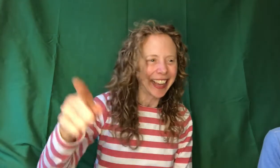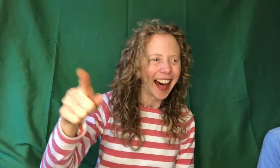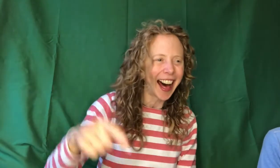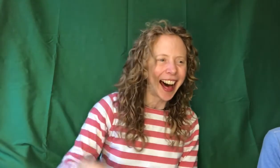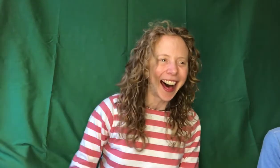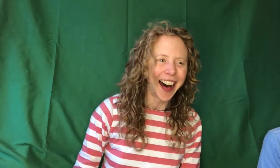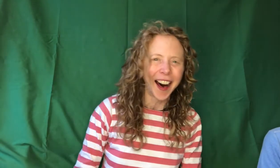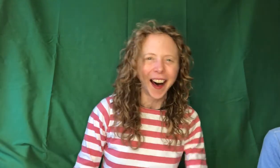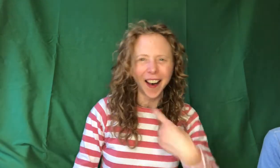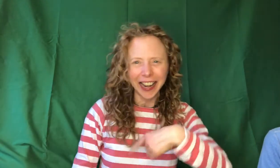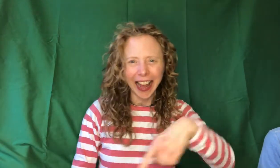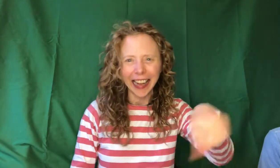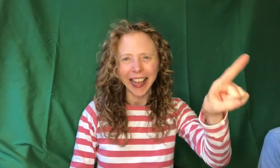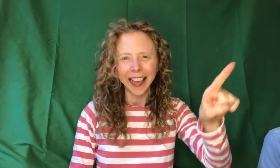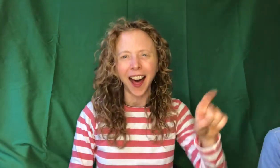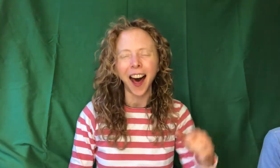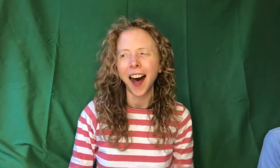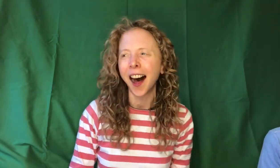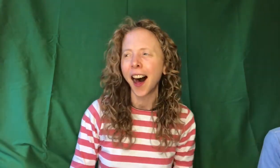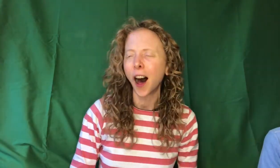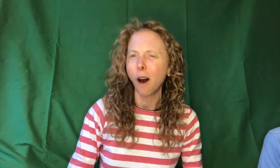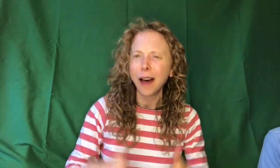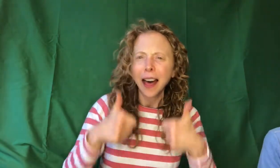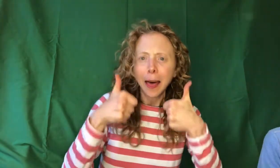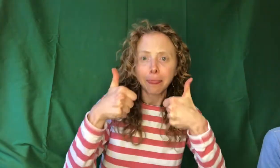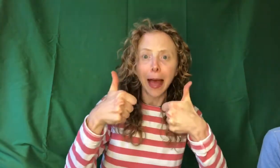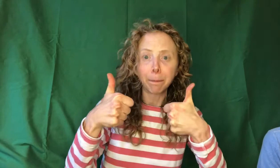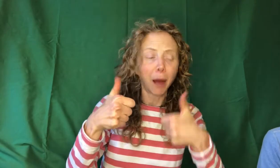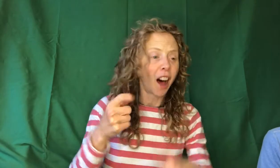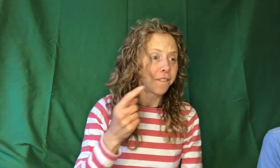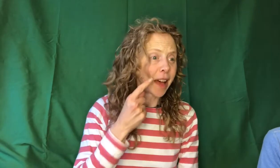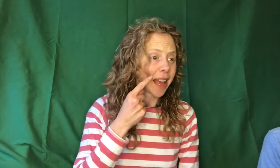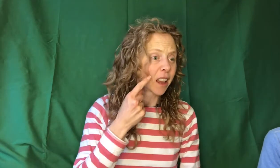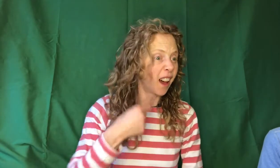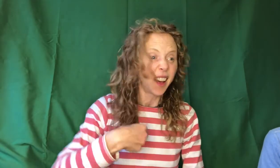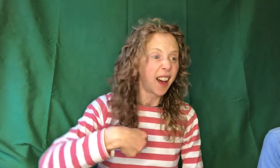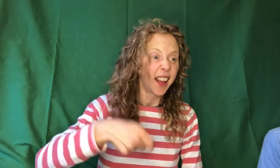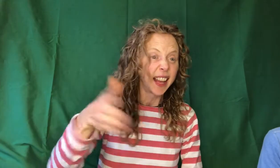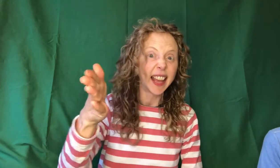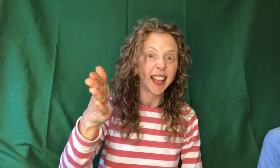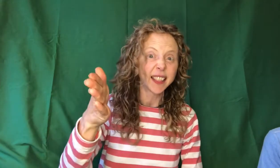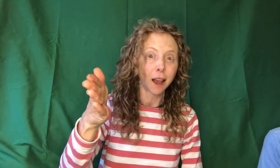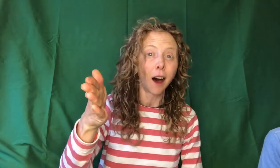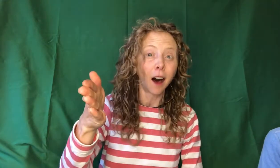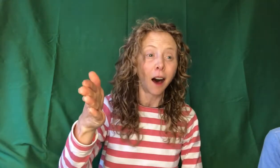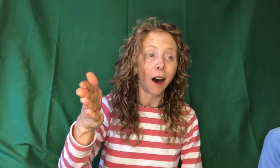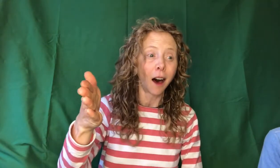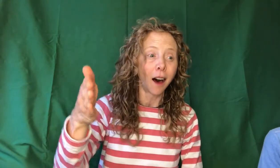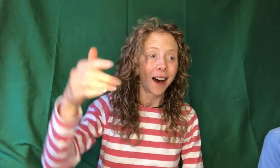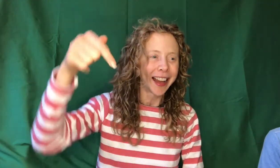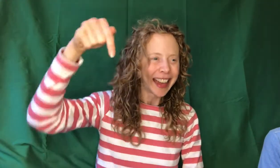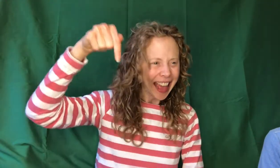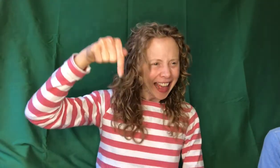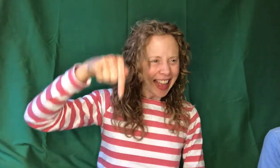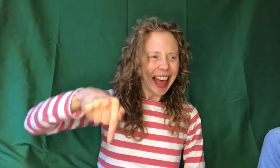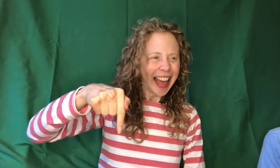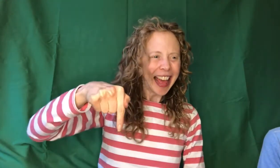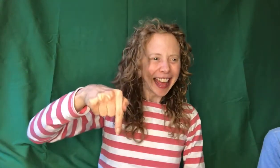go, let it go. That perfect girl is gone. Here